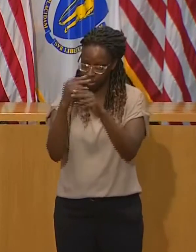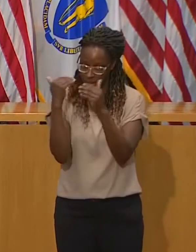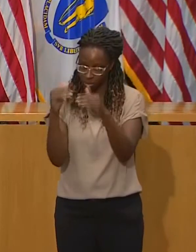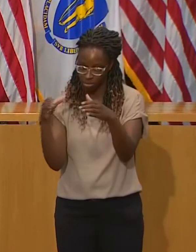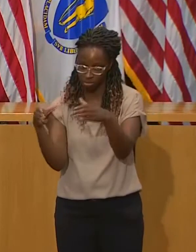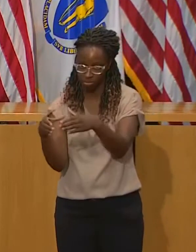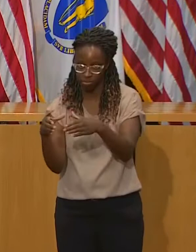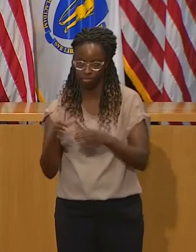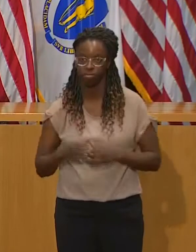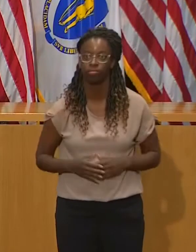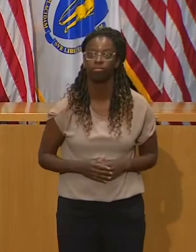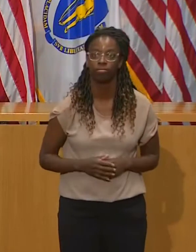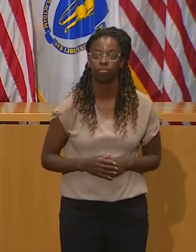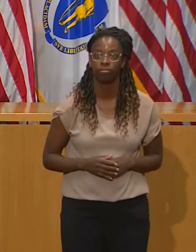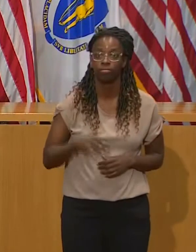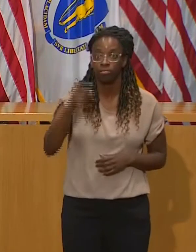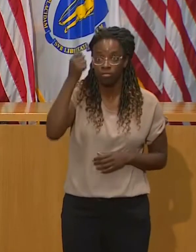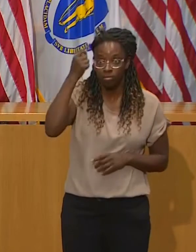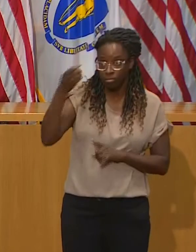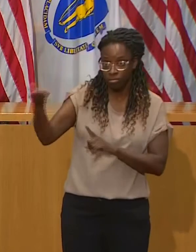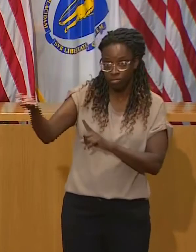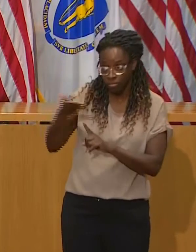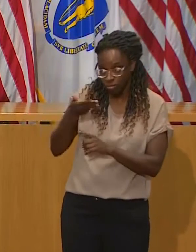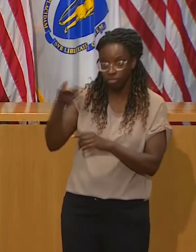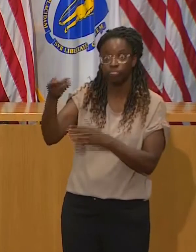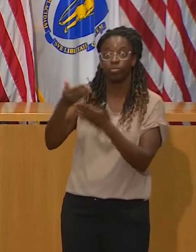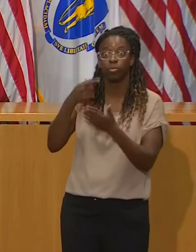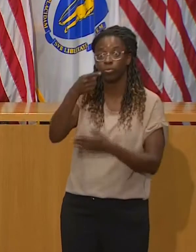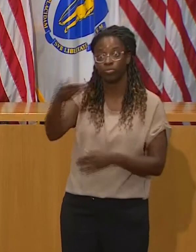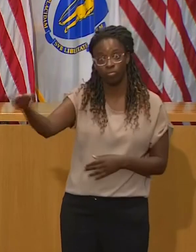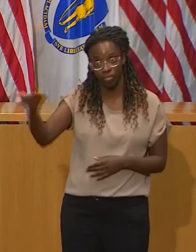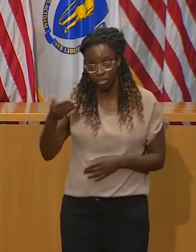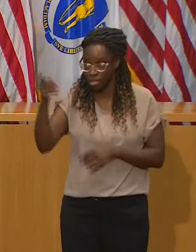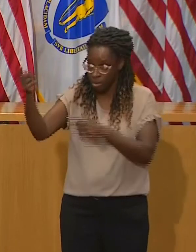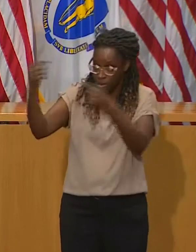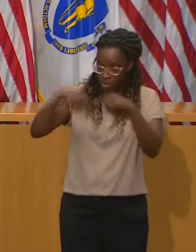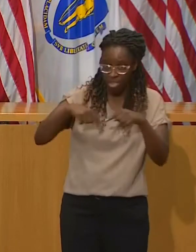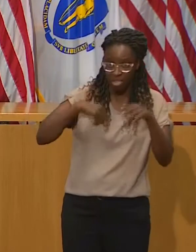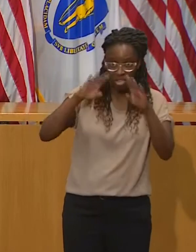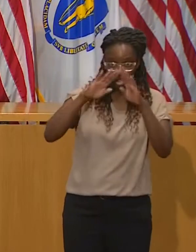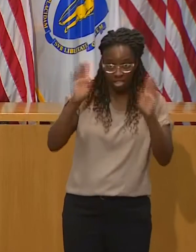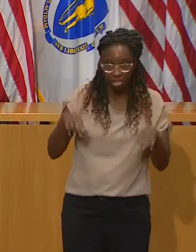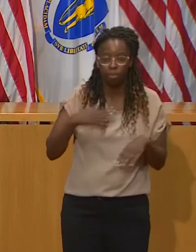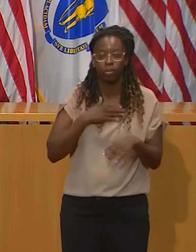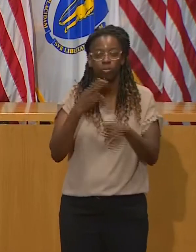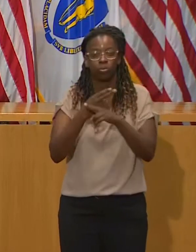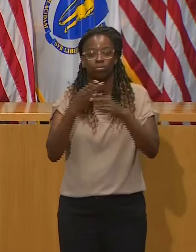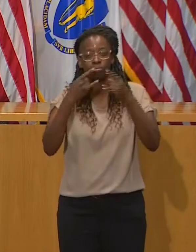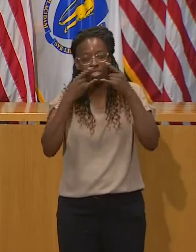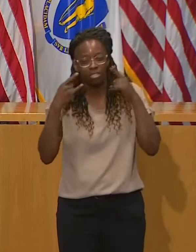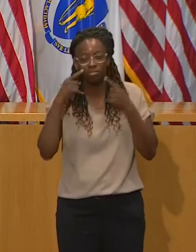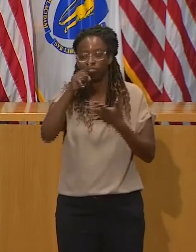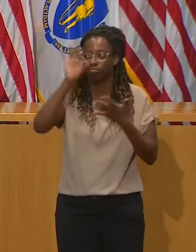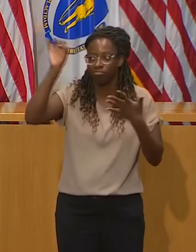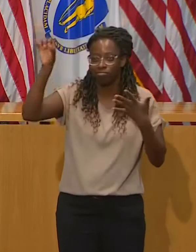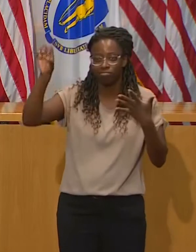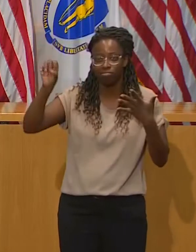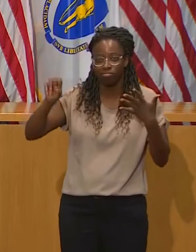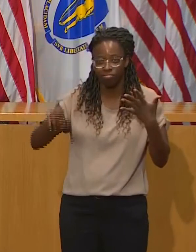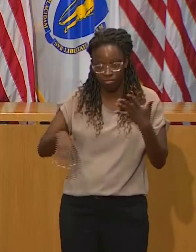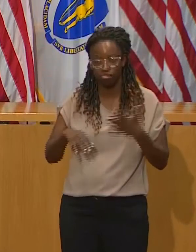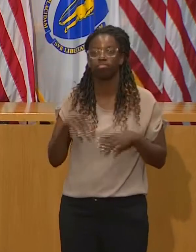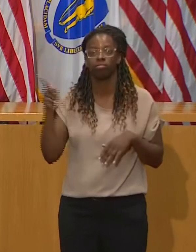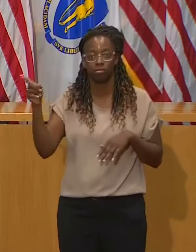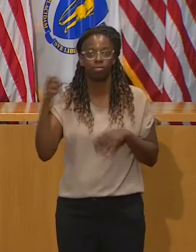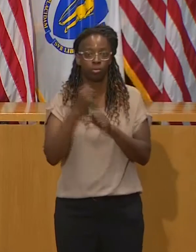before you invite them. Define your bubble. This scenario is certainly considered high risk for transmitting COVID as Thanksgiving